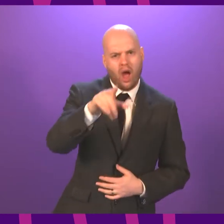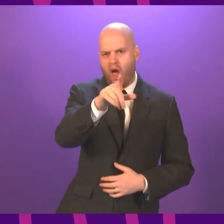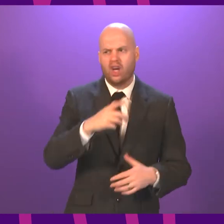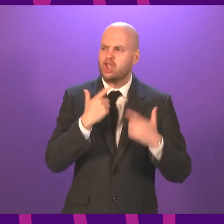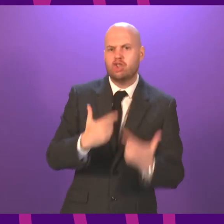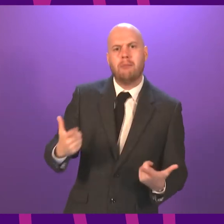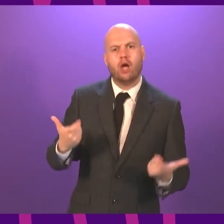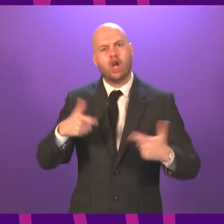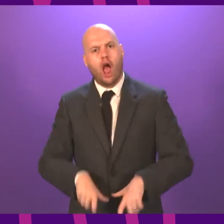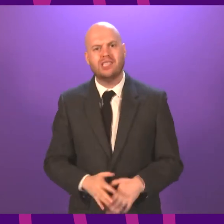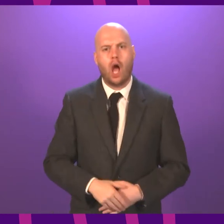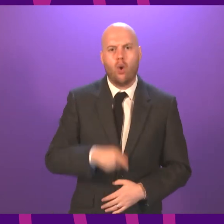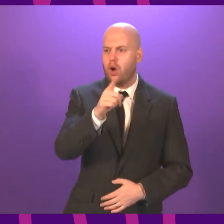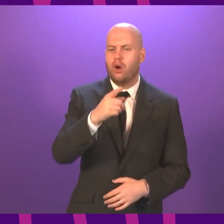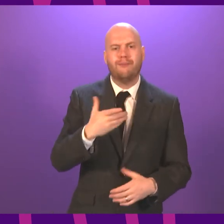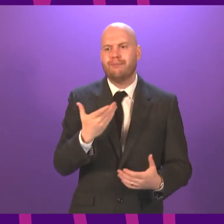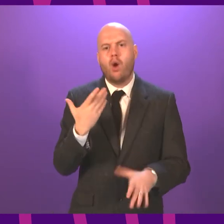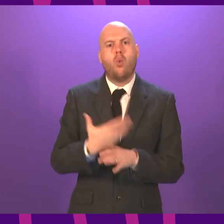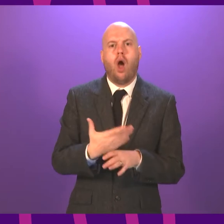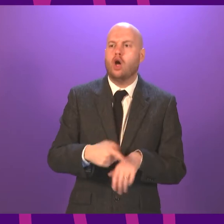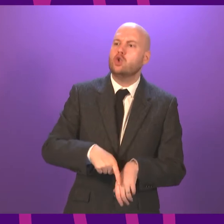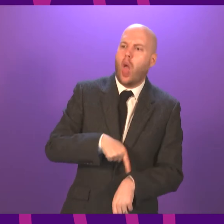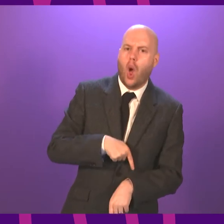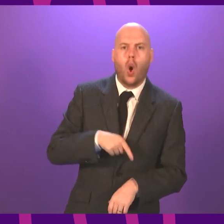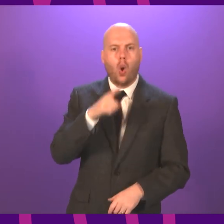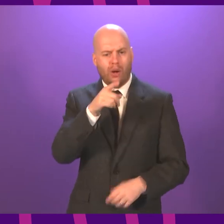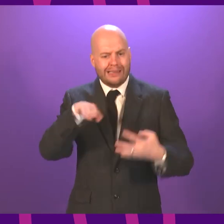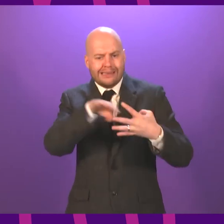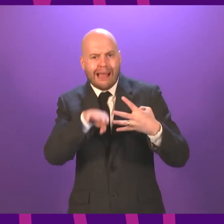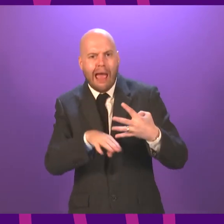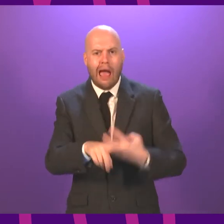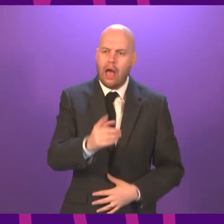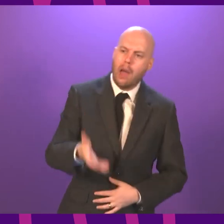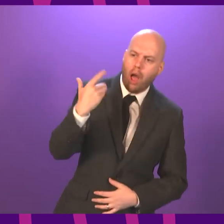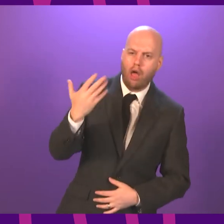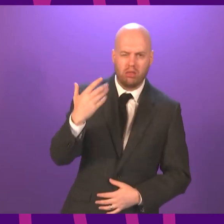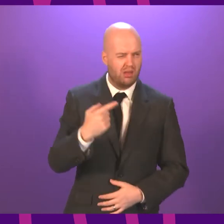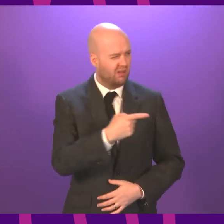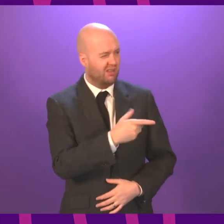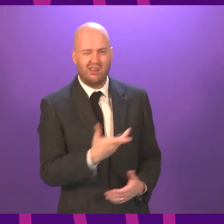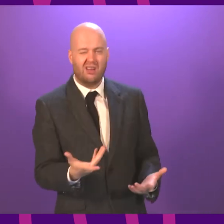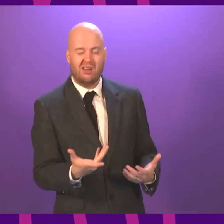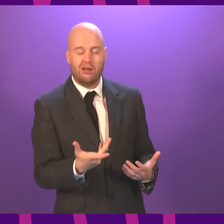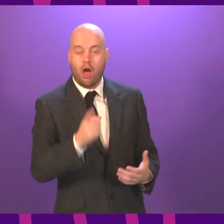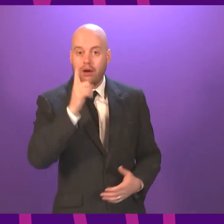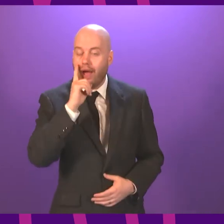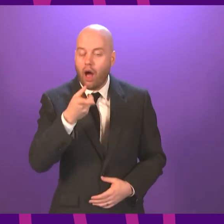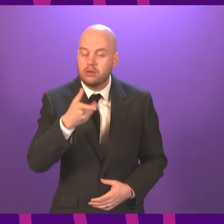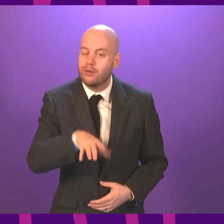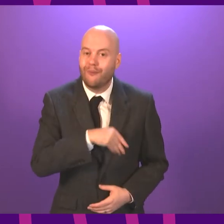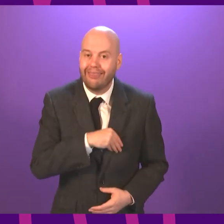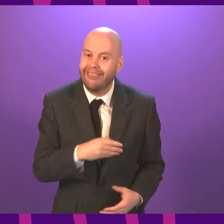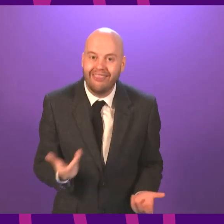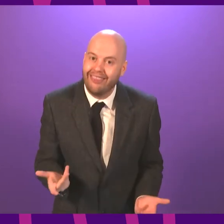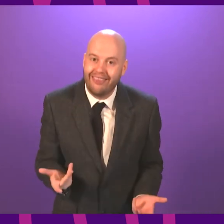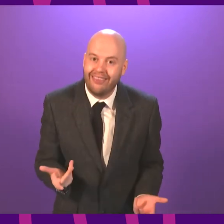for going too slowly in lifting lockdown restrictions. You know, that is what comes with the responsibilities of this job. I am